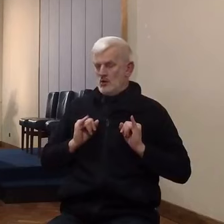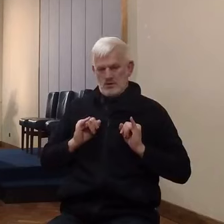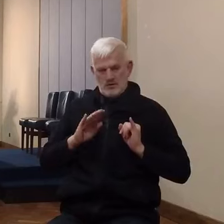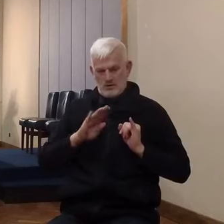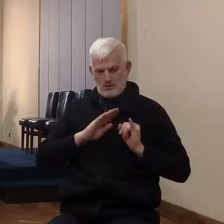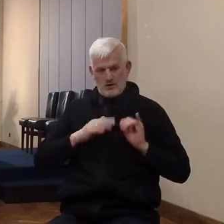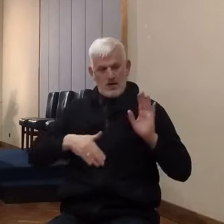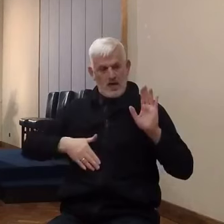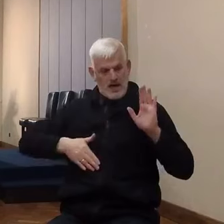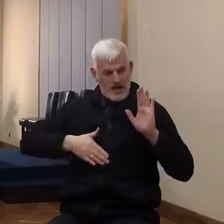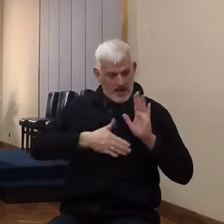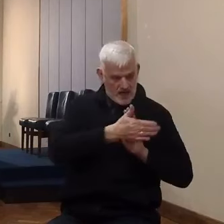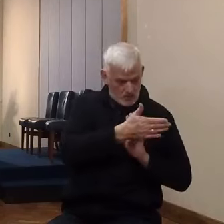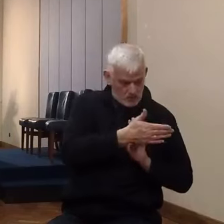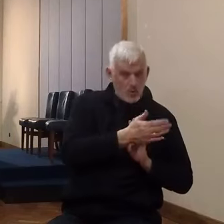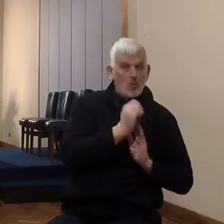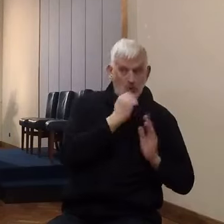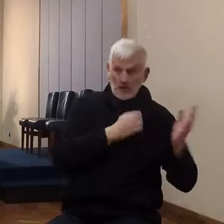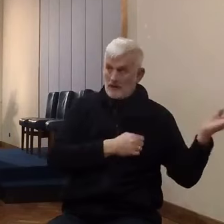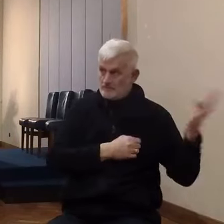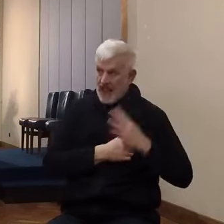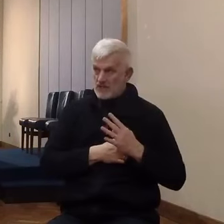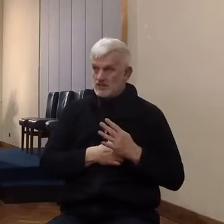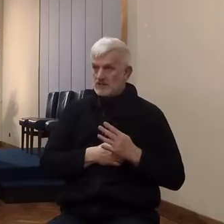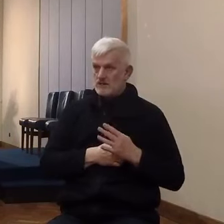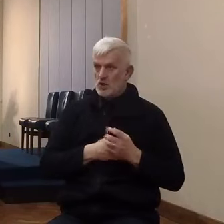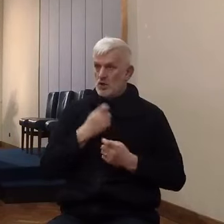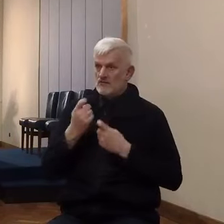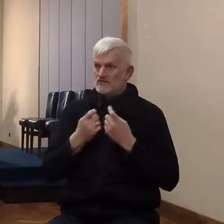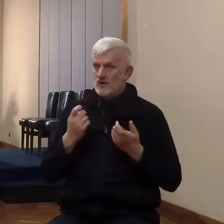of the city? Where it was in lockdown, the gate shut.